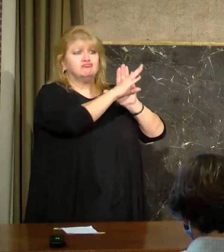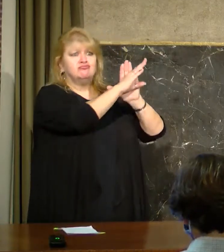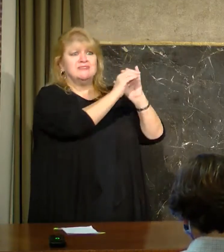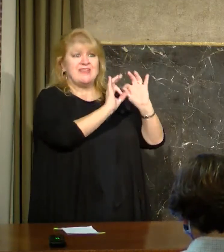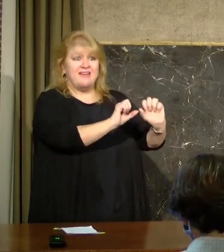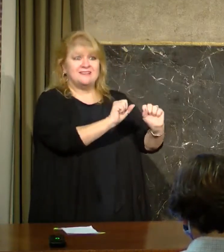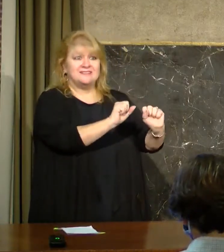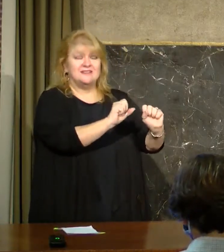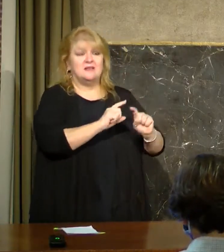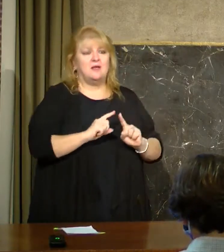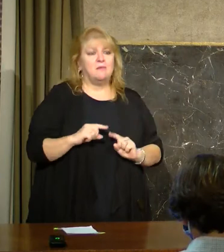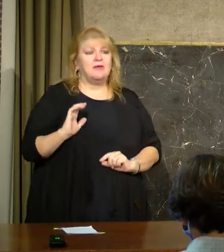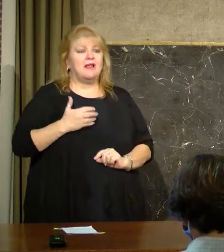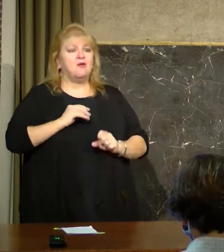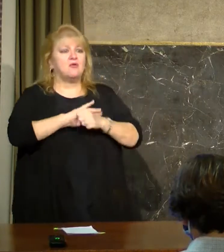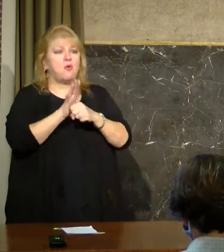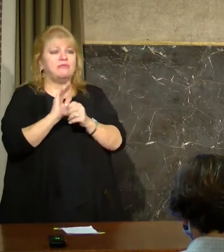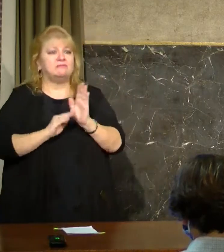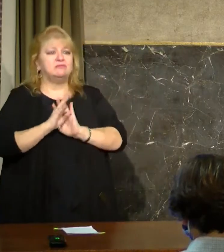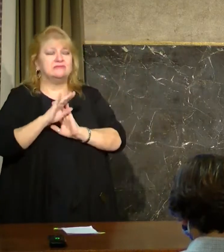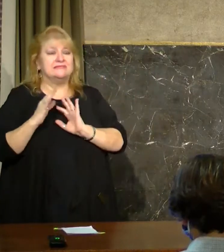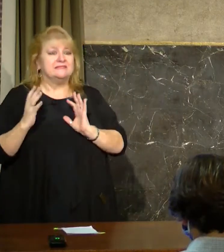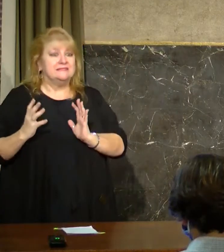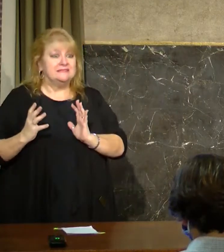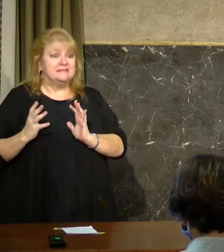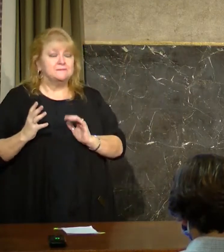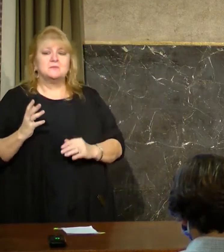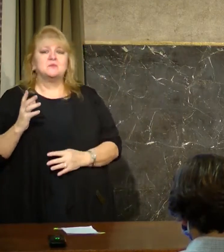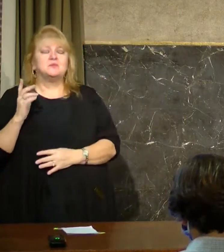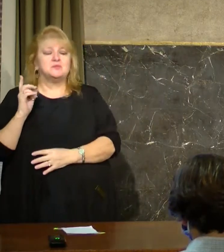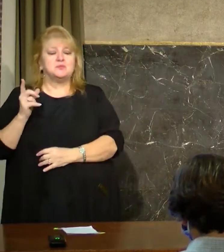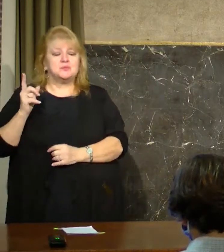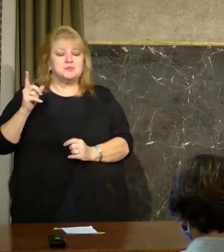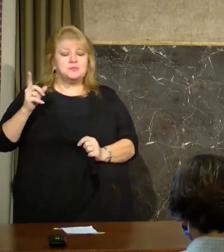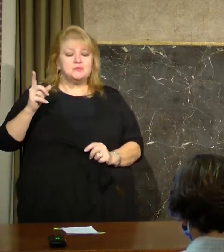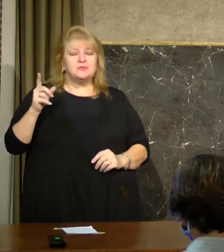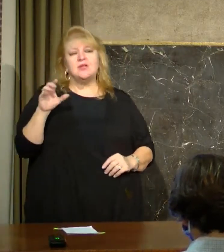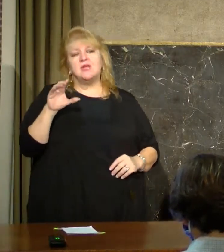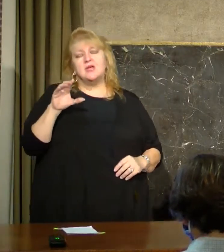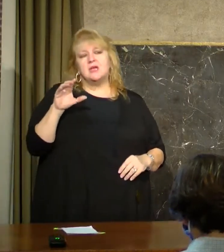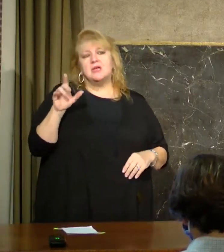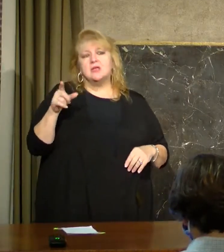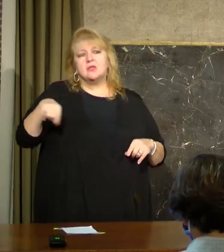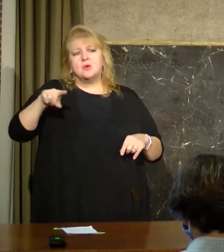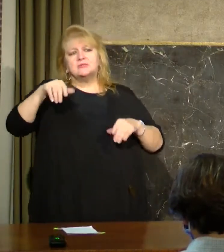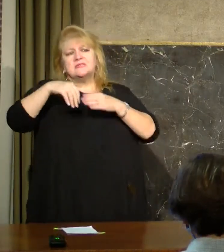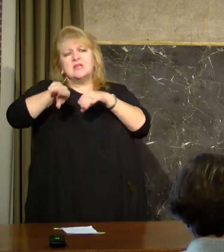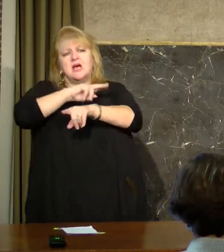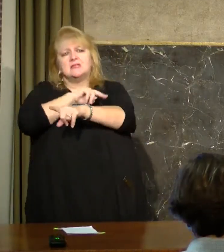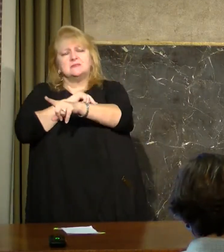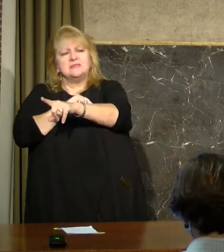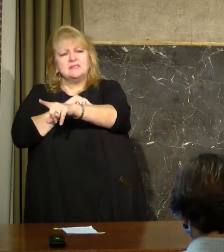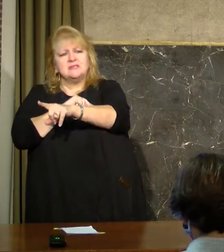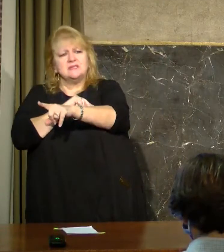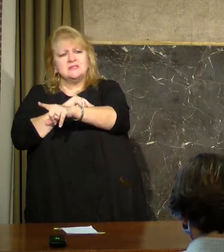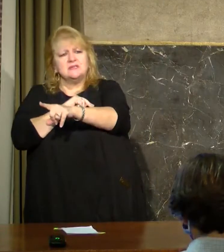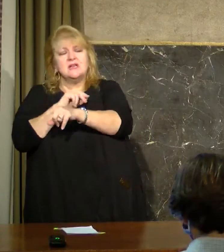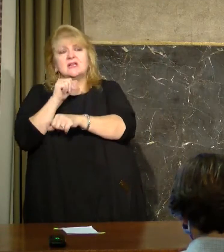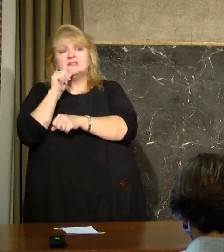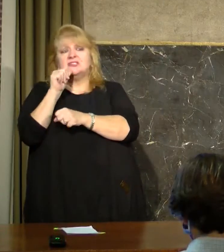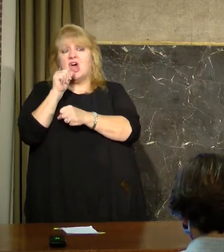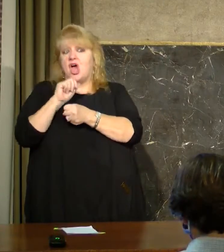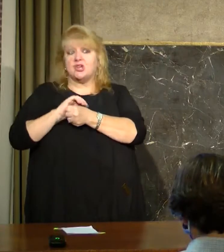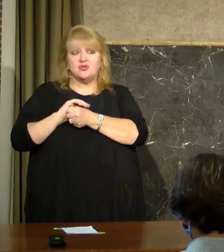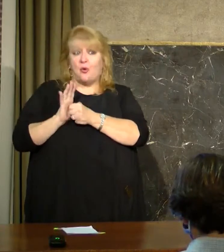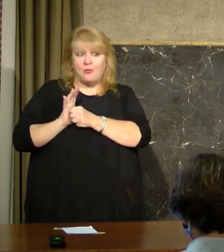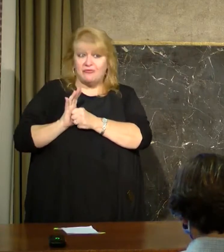challenging is the non-COVID patient census in our hospitals is much higher, much, much higher than it has been at any point